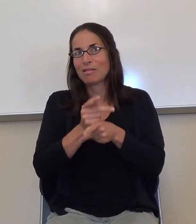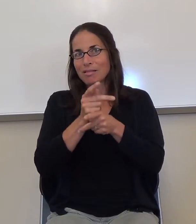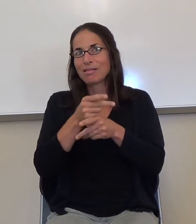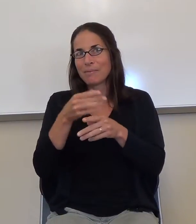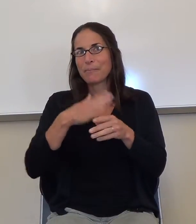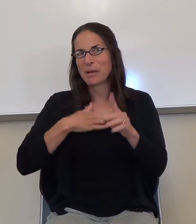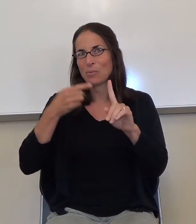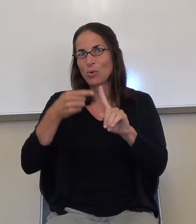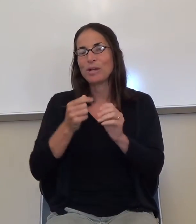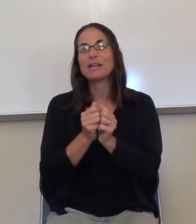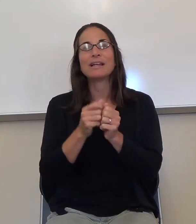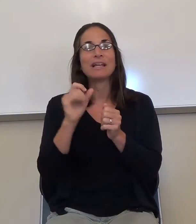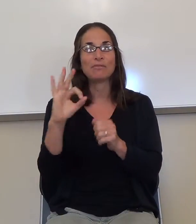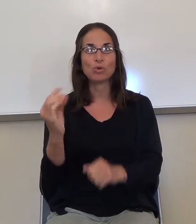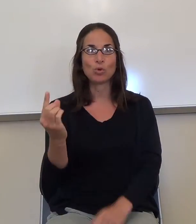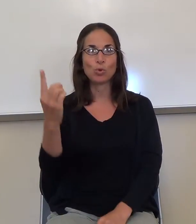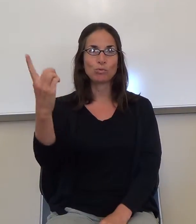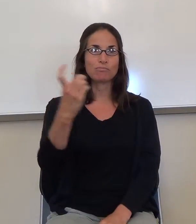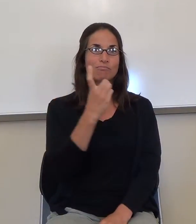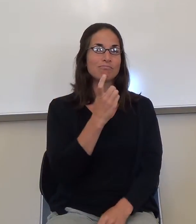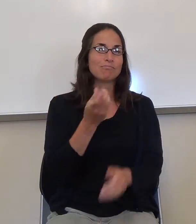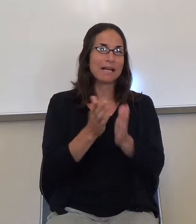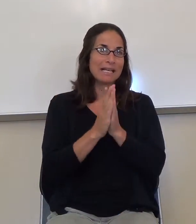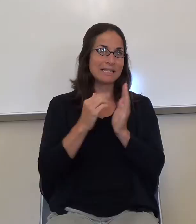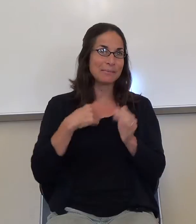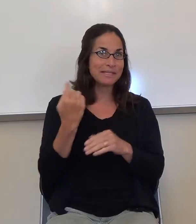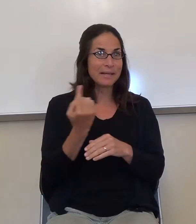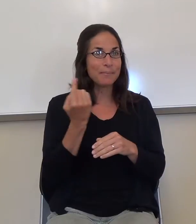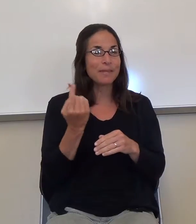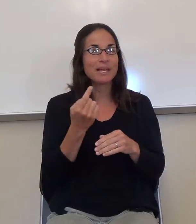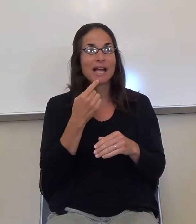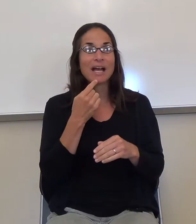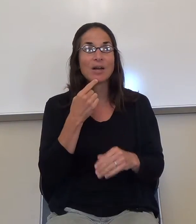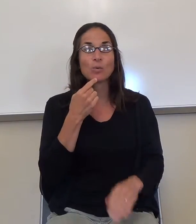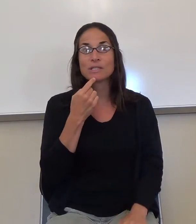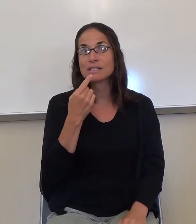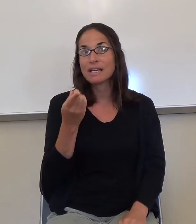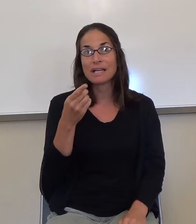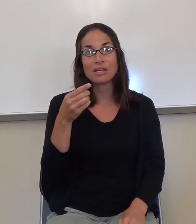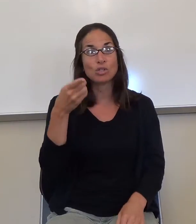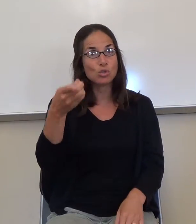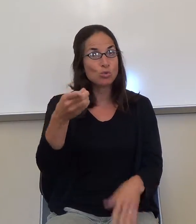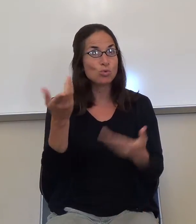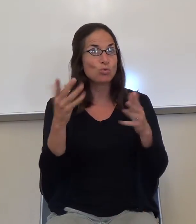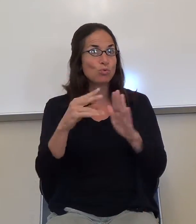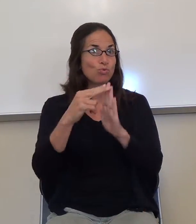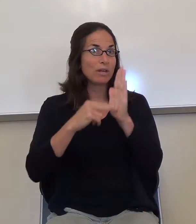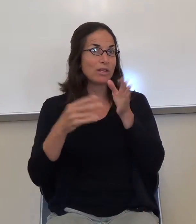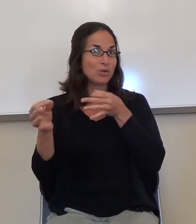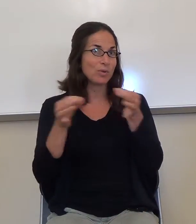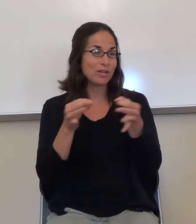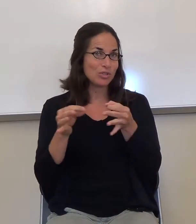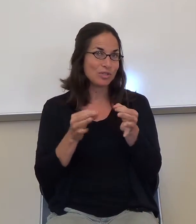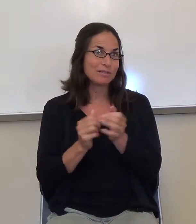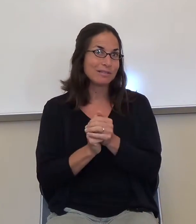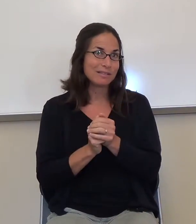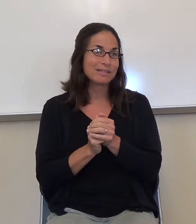ask me something, and I say, have you read the directions? Or I'll say, you know, let's look at the